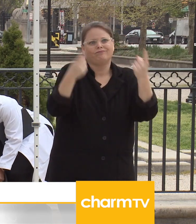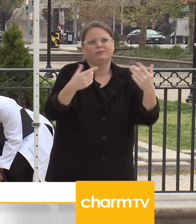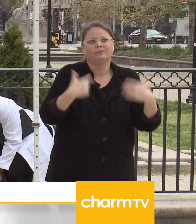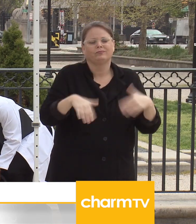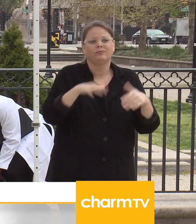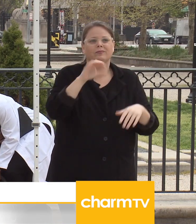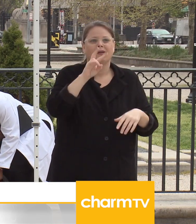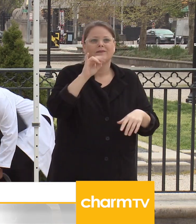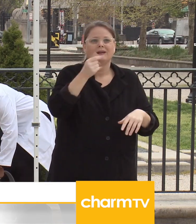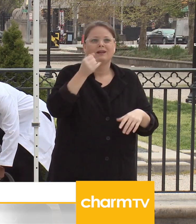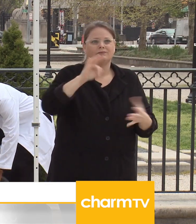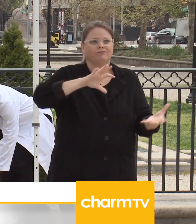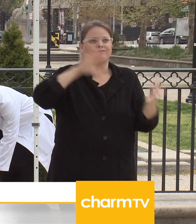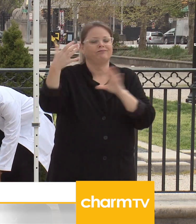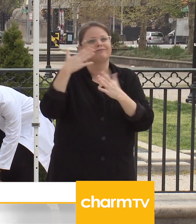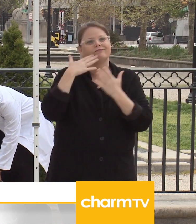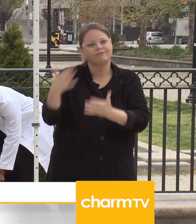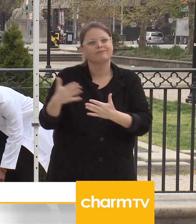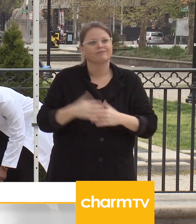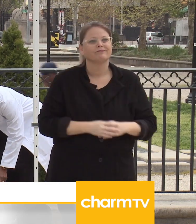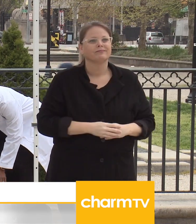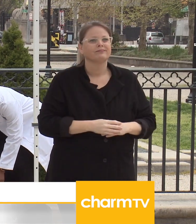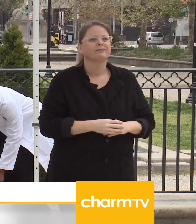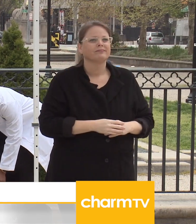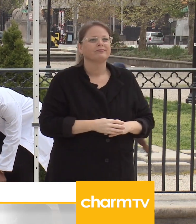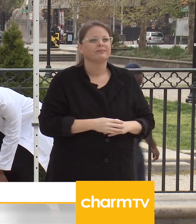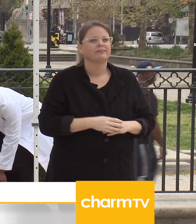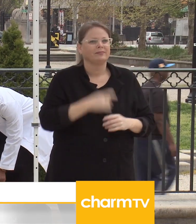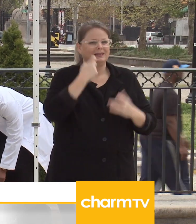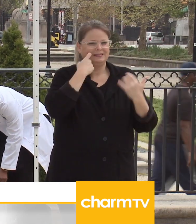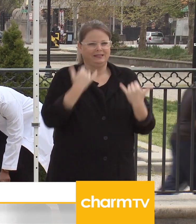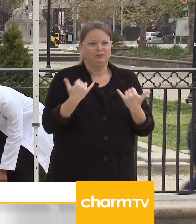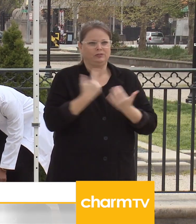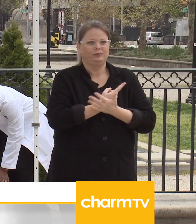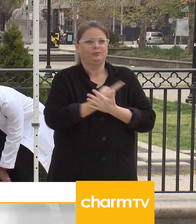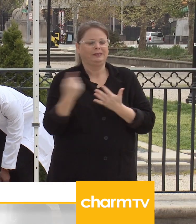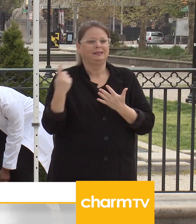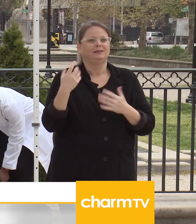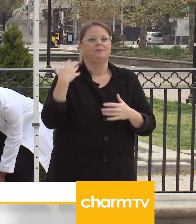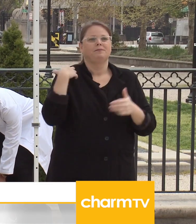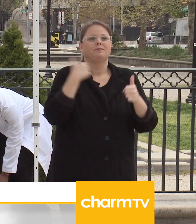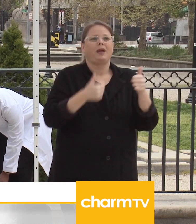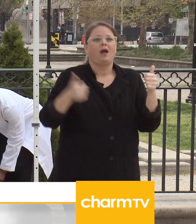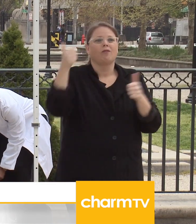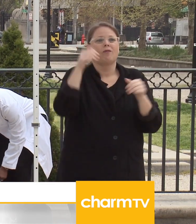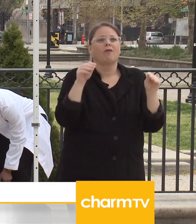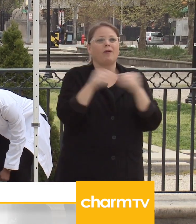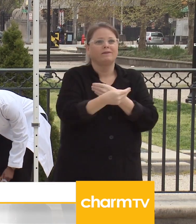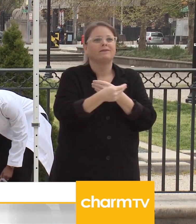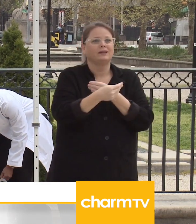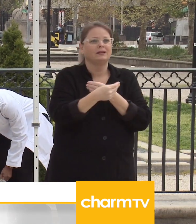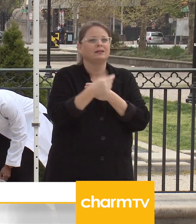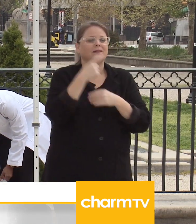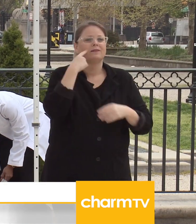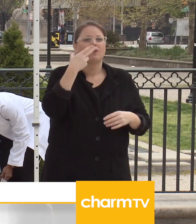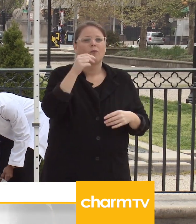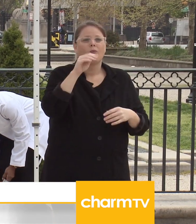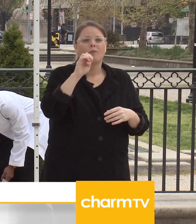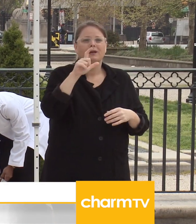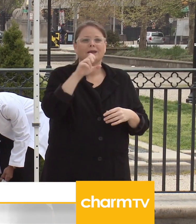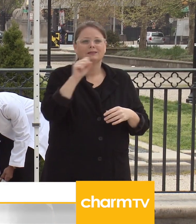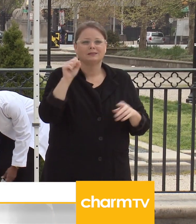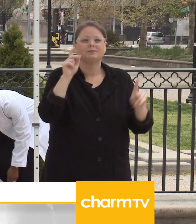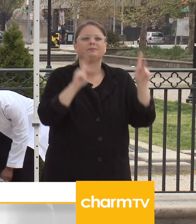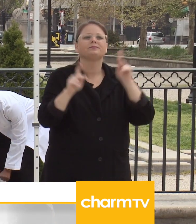response. Beginning this week, the Mayor's Office of Homeless Services began to relocate vulnerable residents over the age of 62